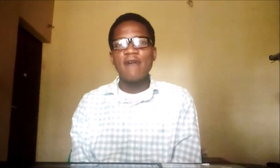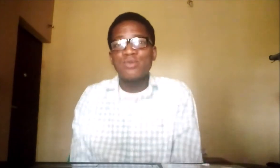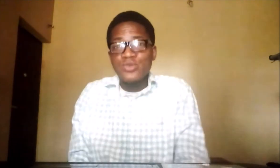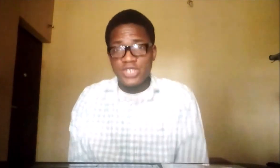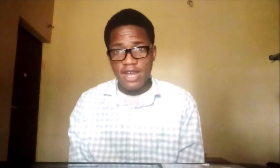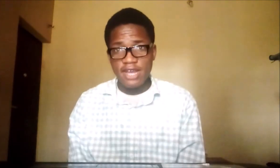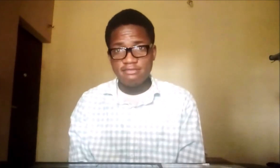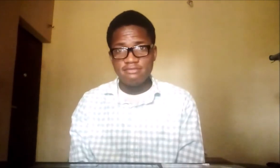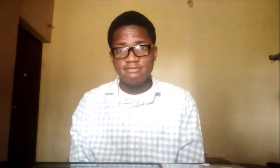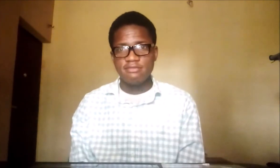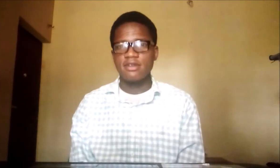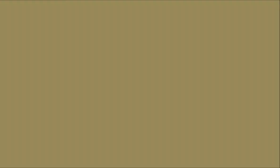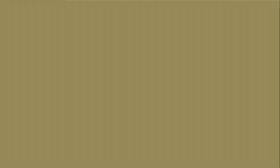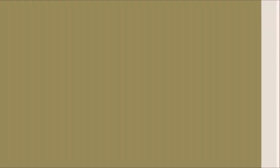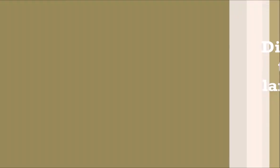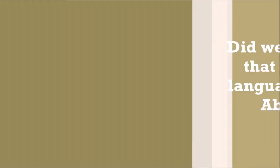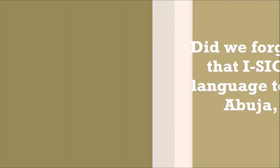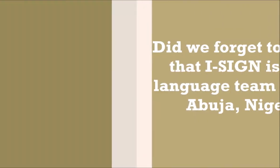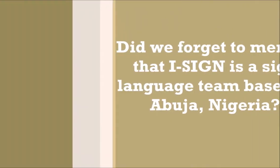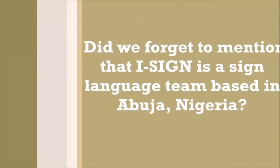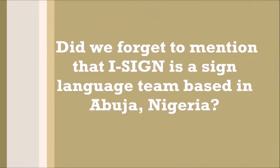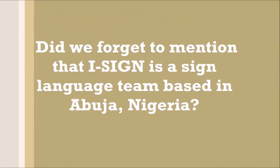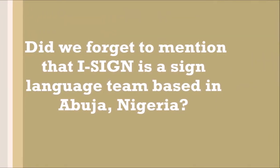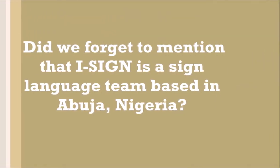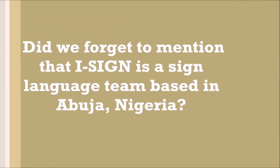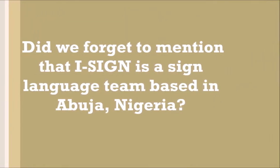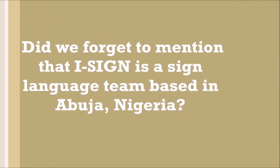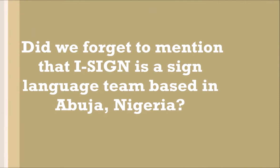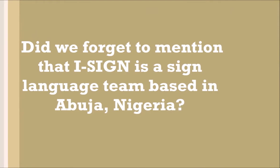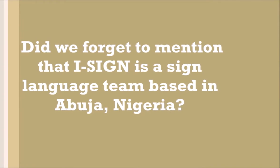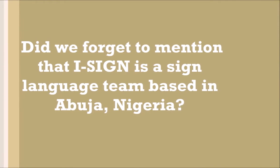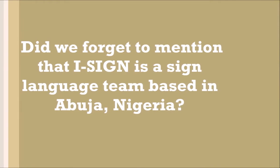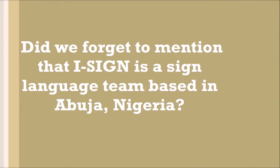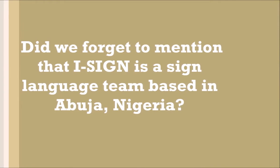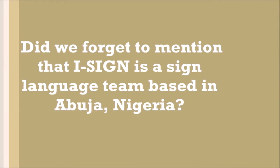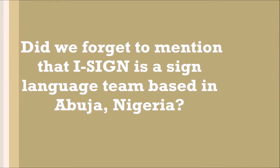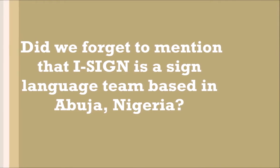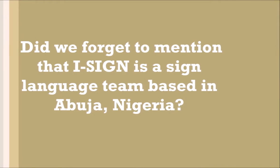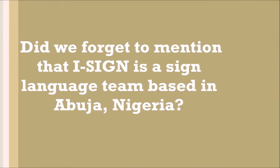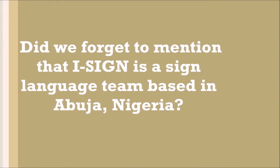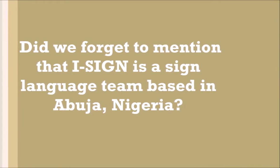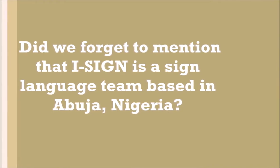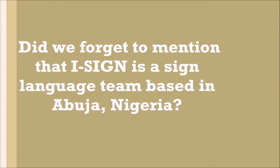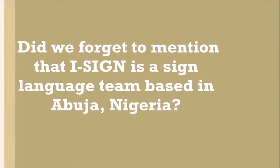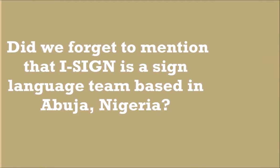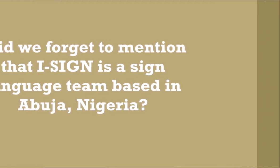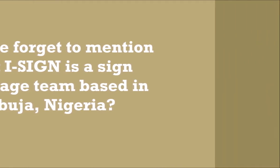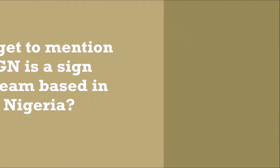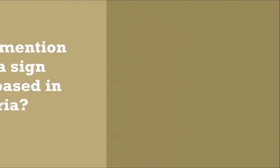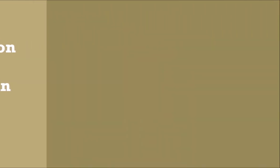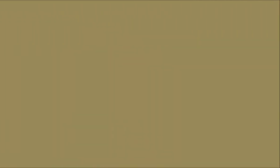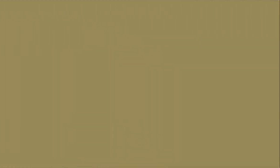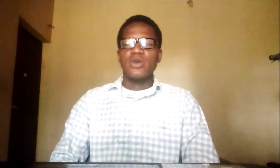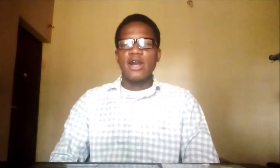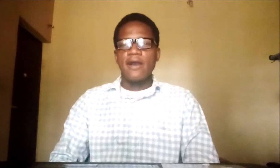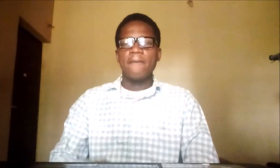Abuja. What about that? Is it Abuja? Whatever. Okay, so let's sing the spell Abuja. So, um,